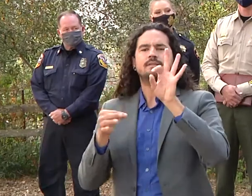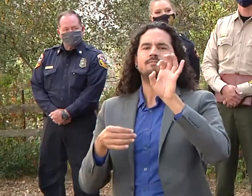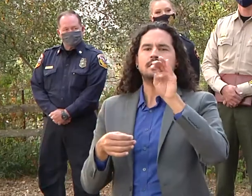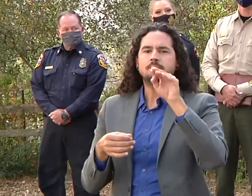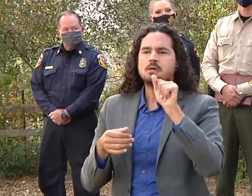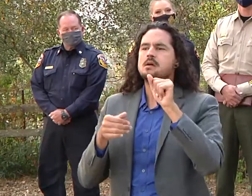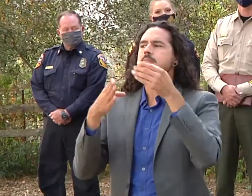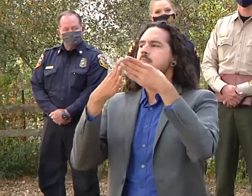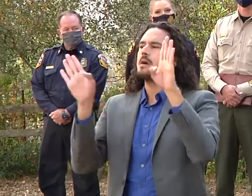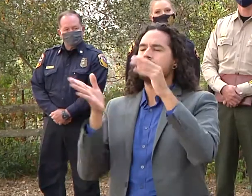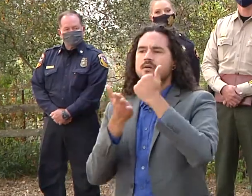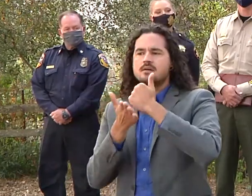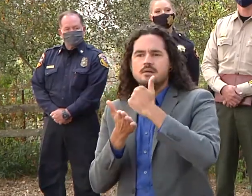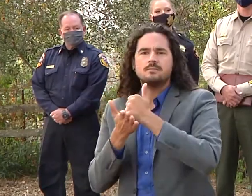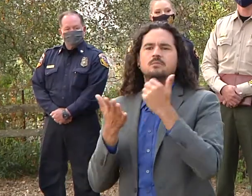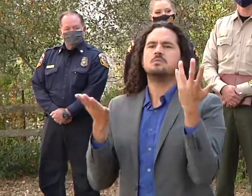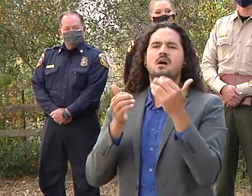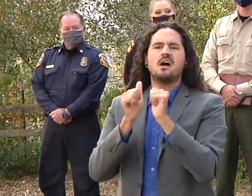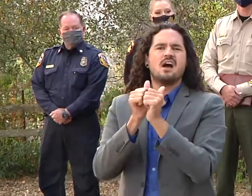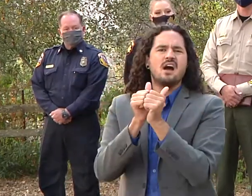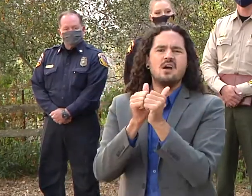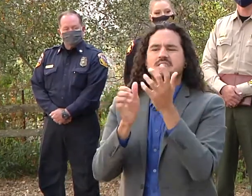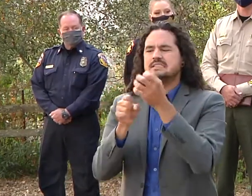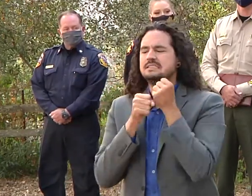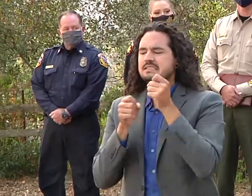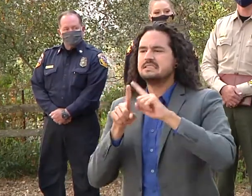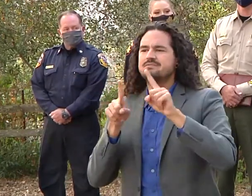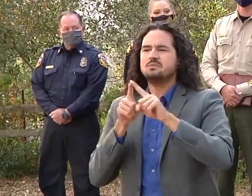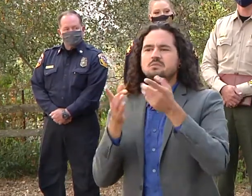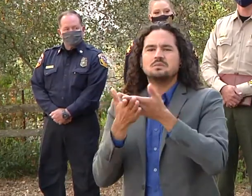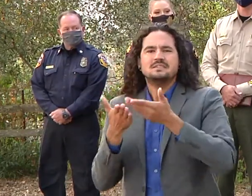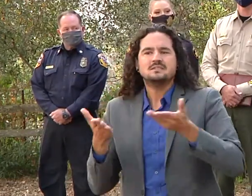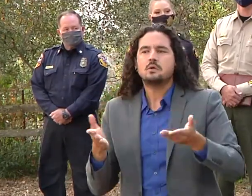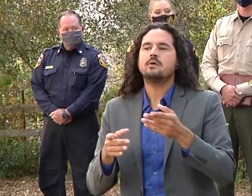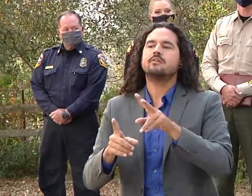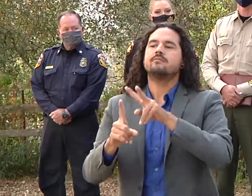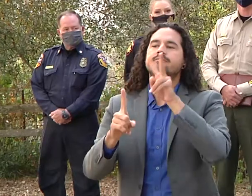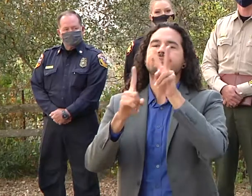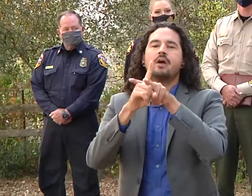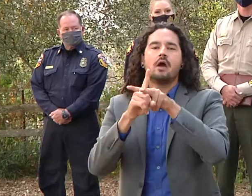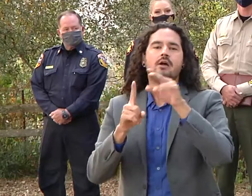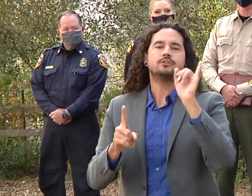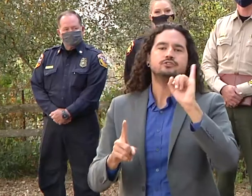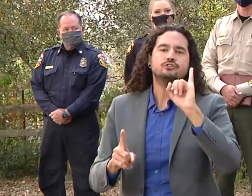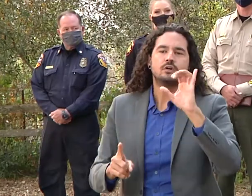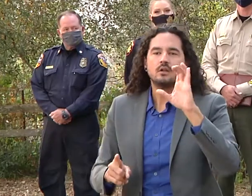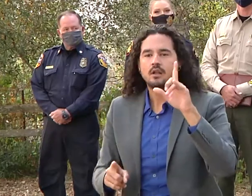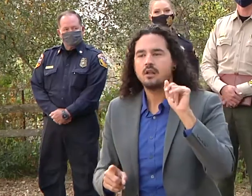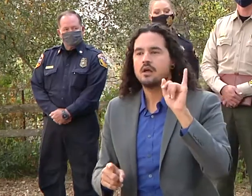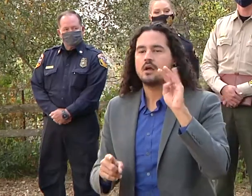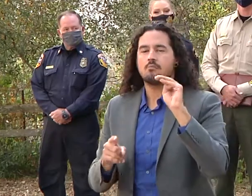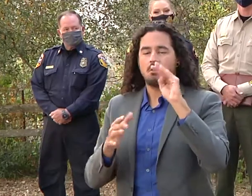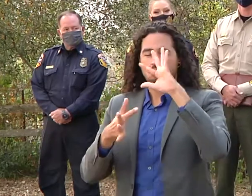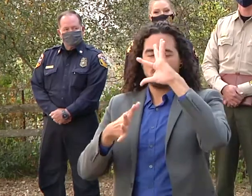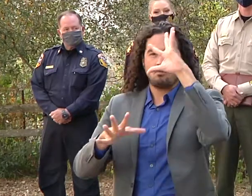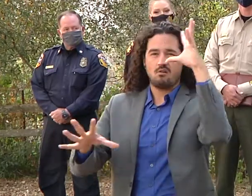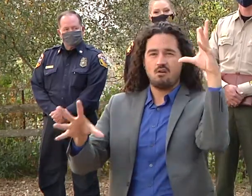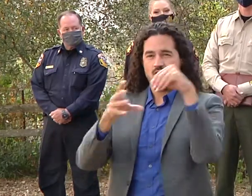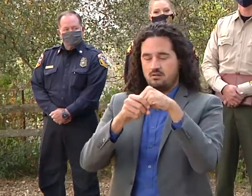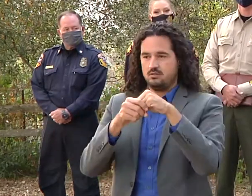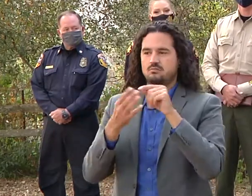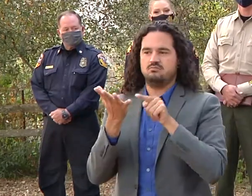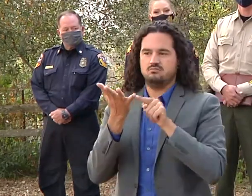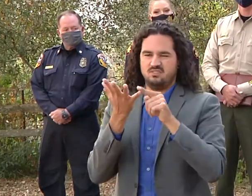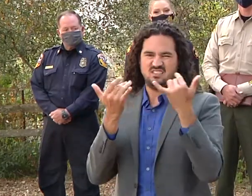to work how they're going to be able to file their claims and so forth and again we have some great partnerships sitting in our